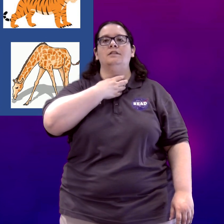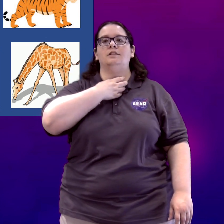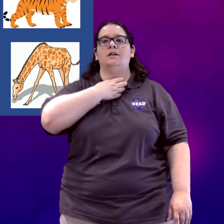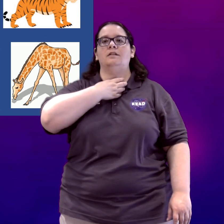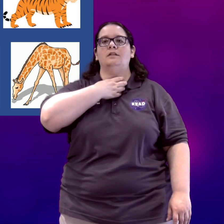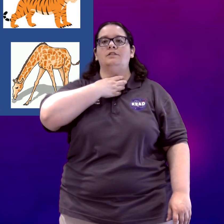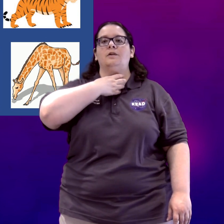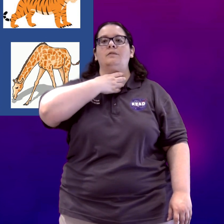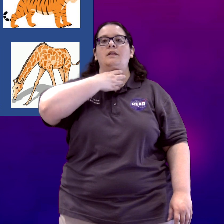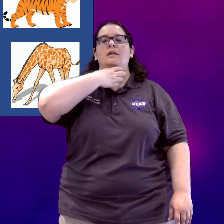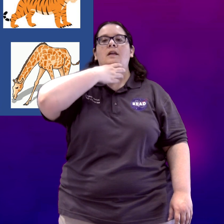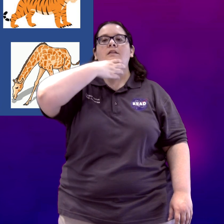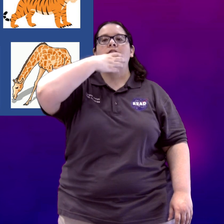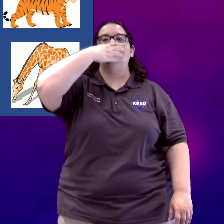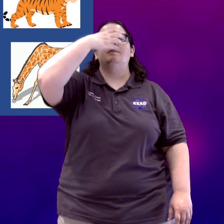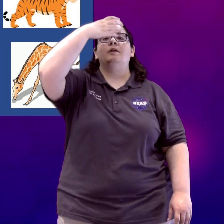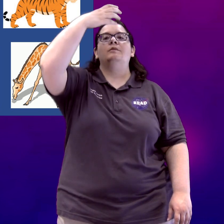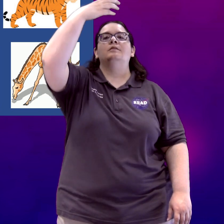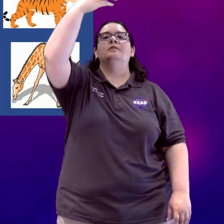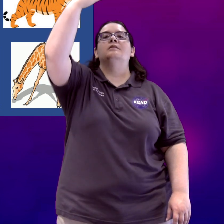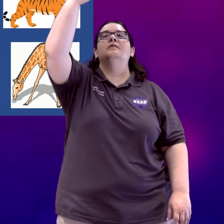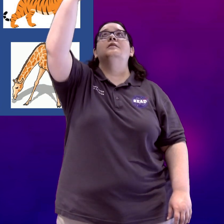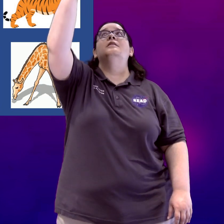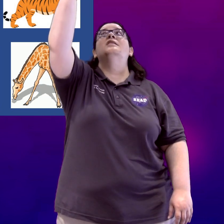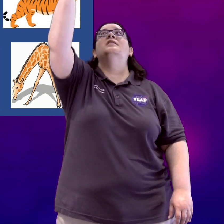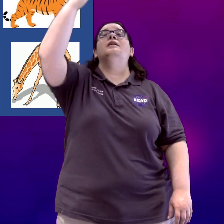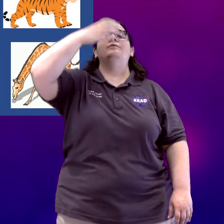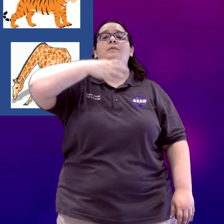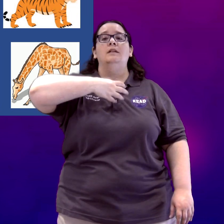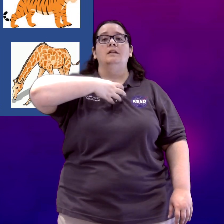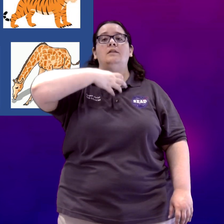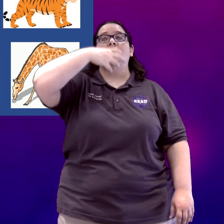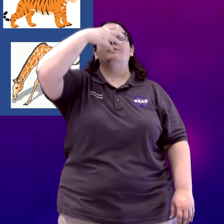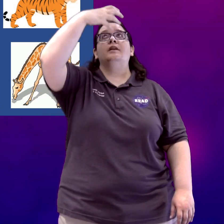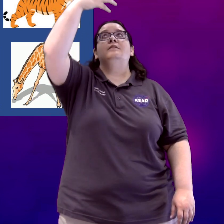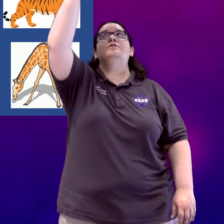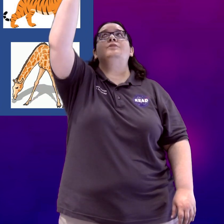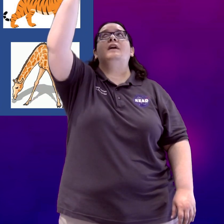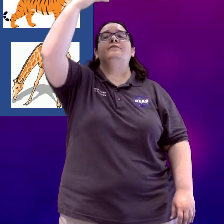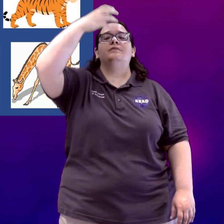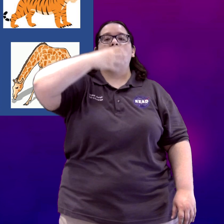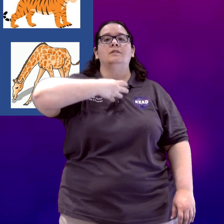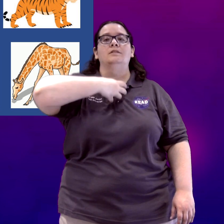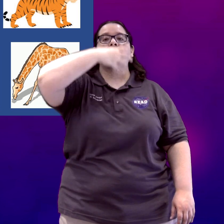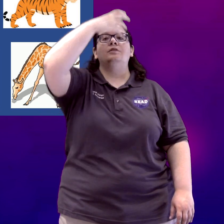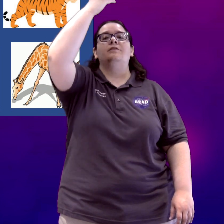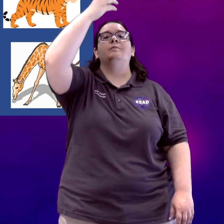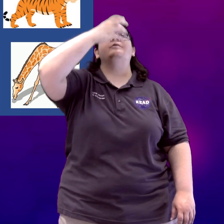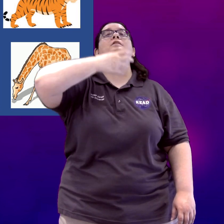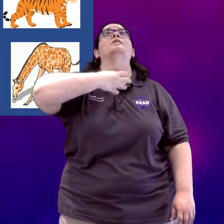start at your own neck, and then just keep going. You have really long necks, right? Giraffe. Giraffe. You might want to look